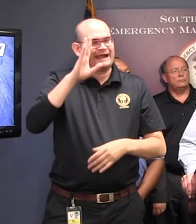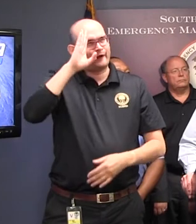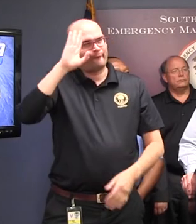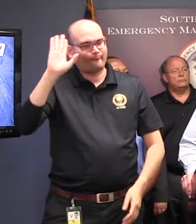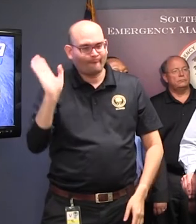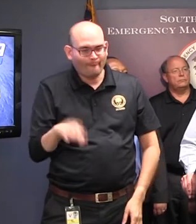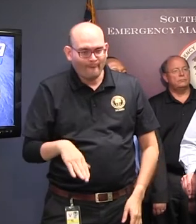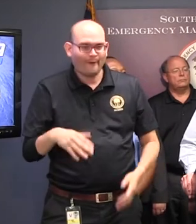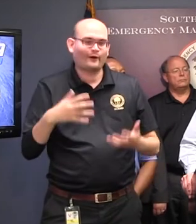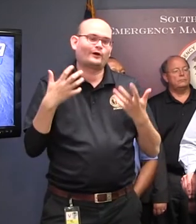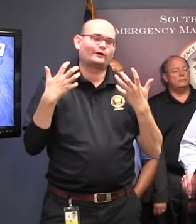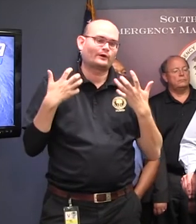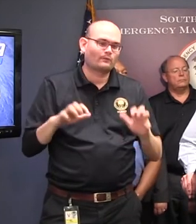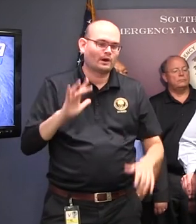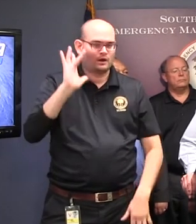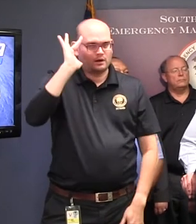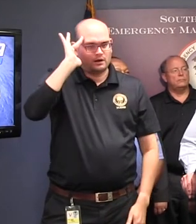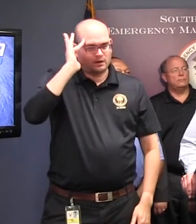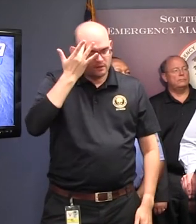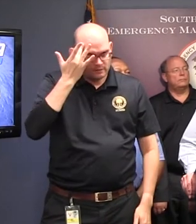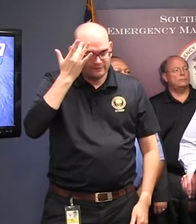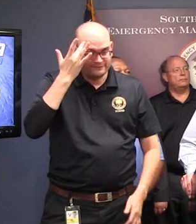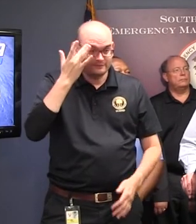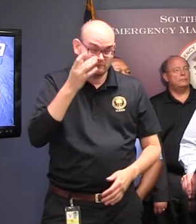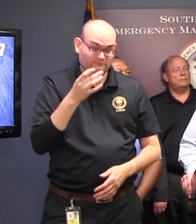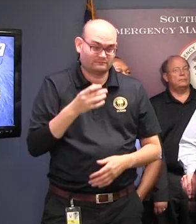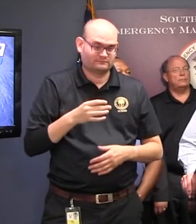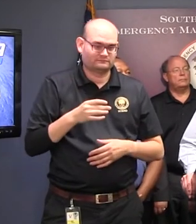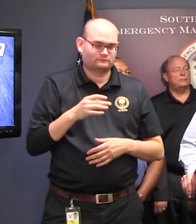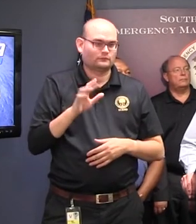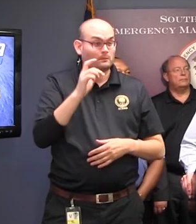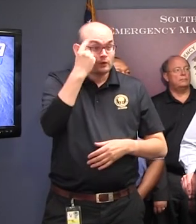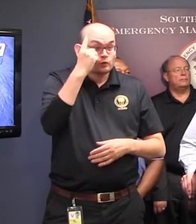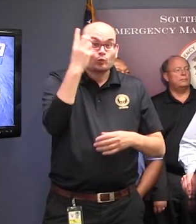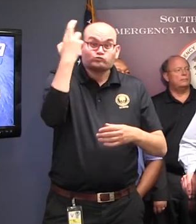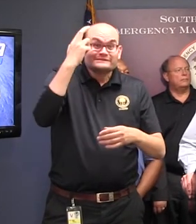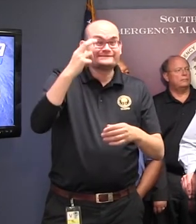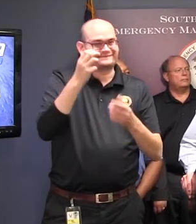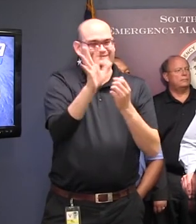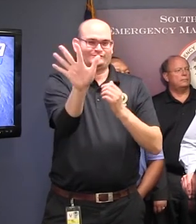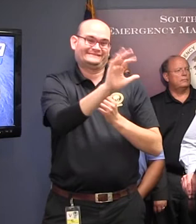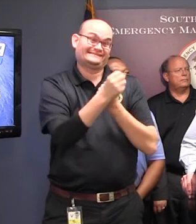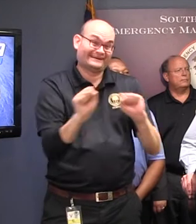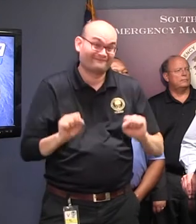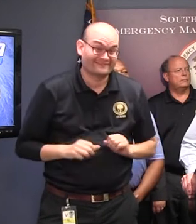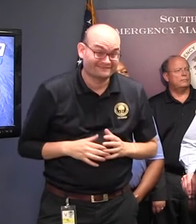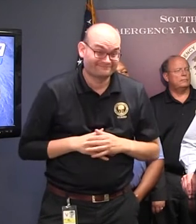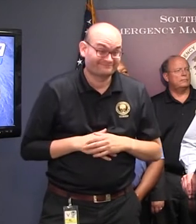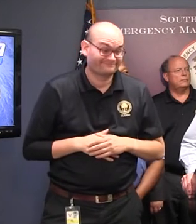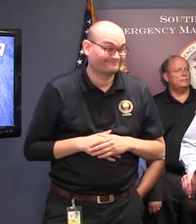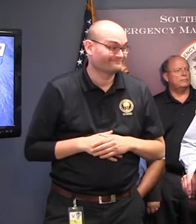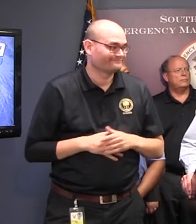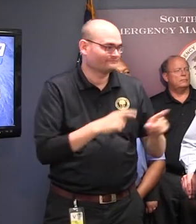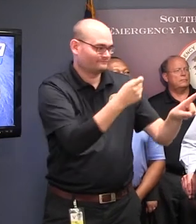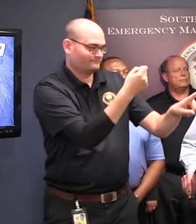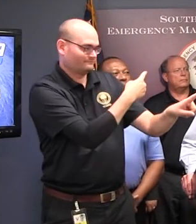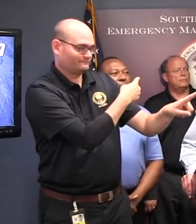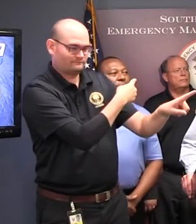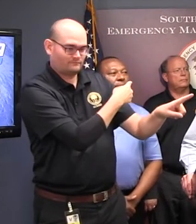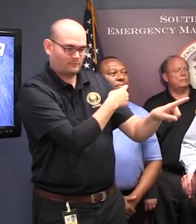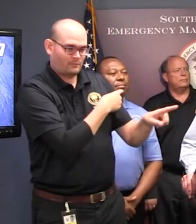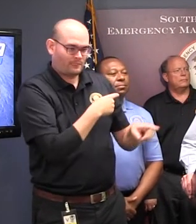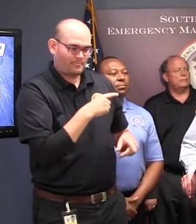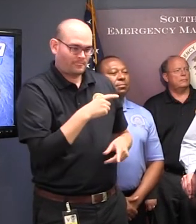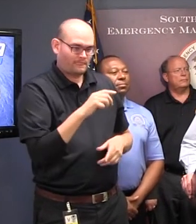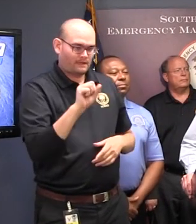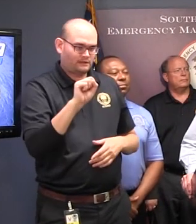being sure that you're being safe. Yes, ma'am. Governor, you mentioned that there were some shelters open